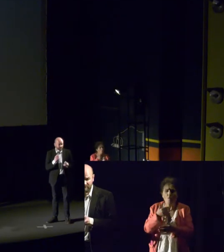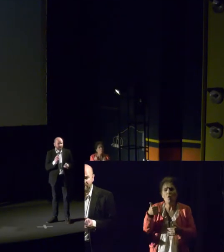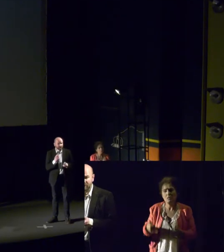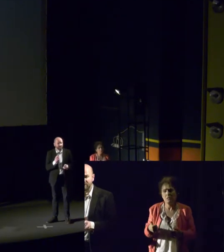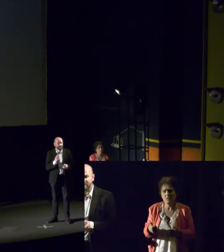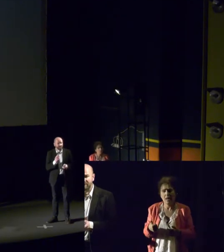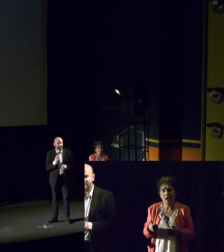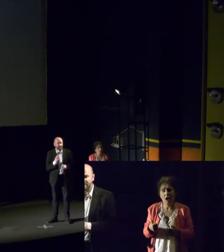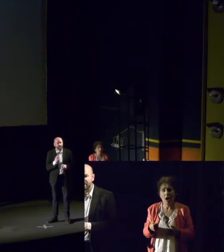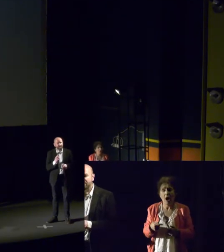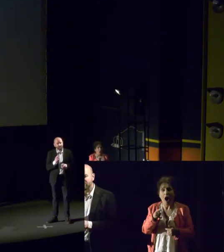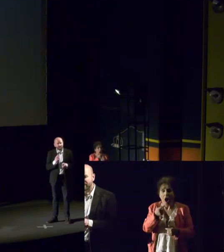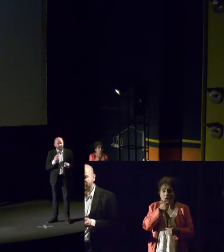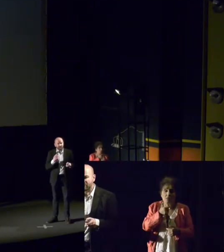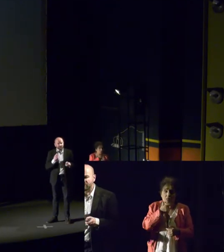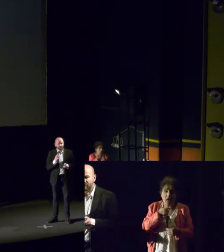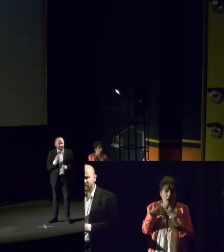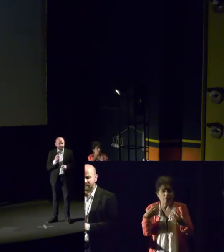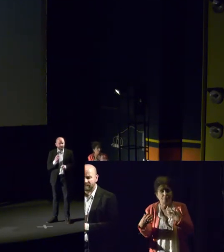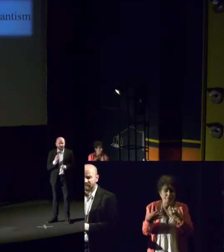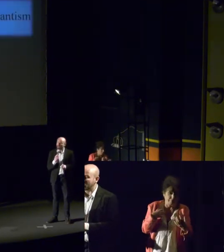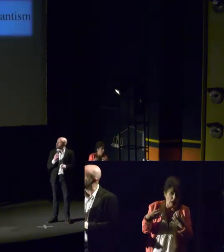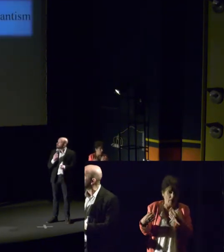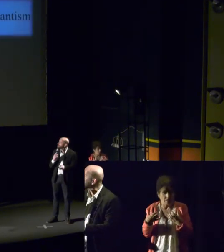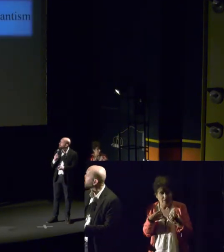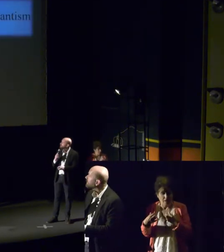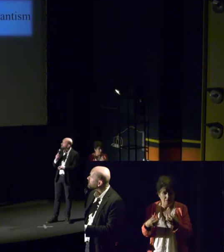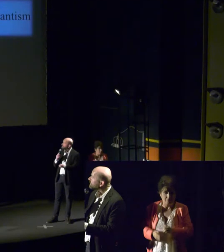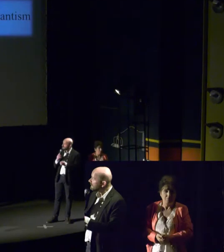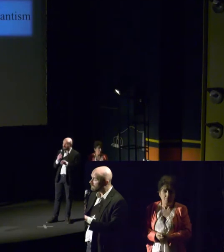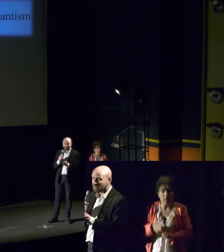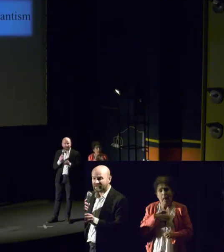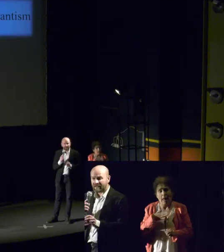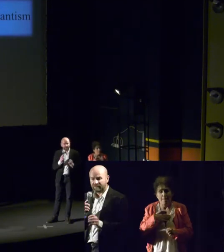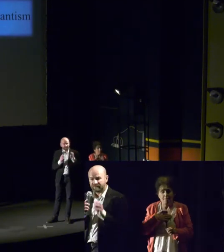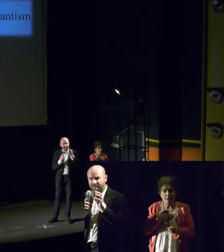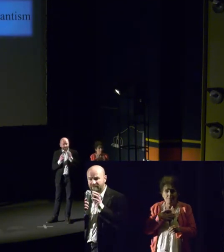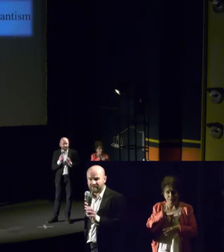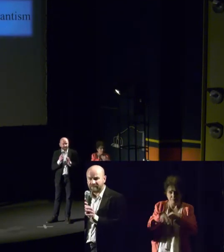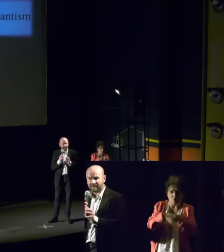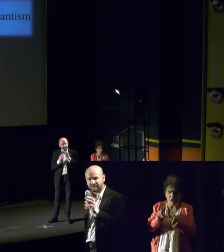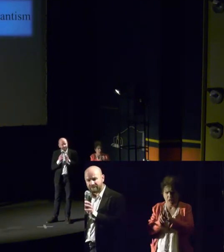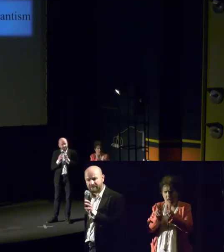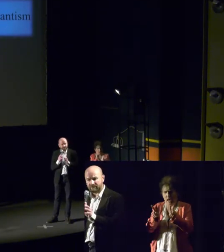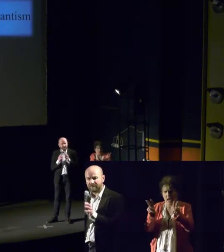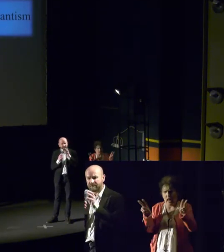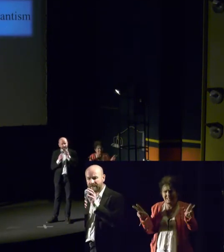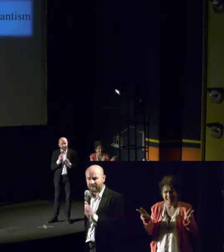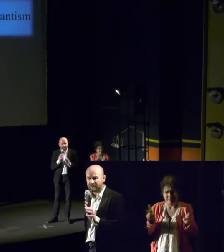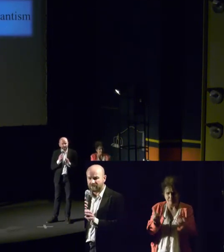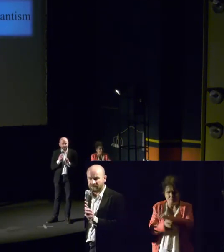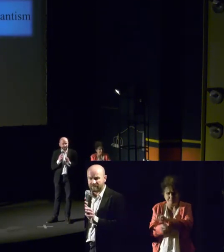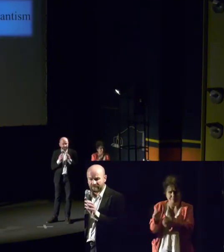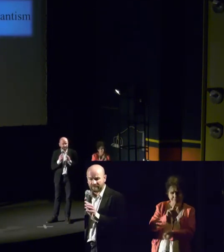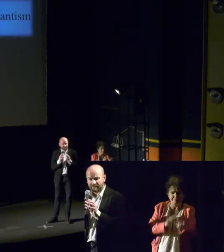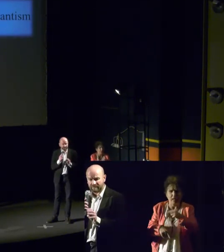doing the same things, but we have a convergence of different actors. So now what we have is the thinking that started within the